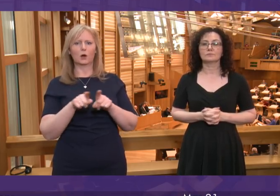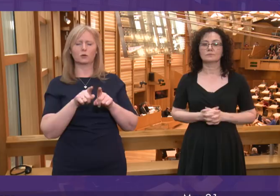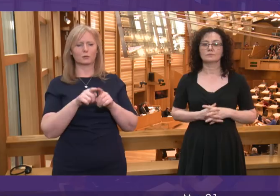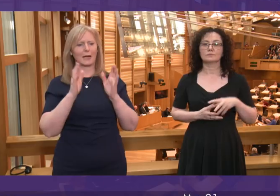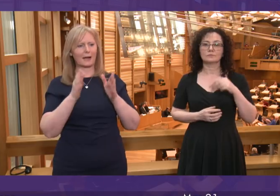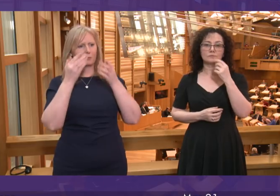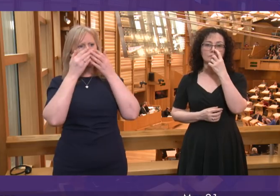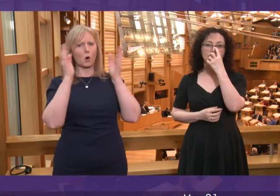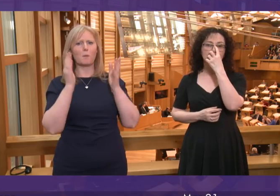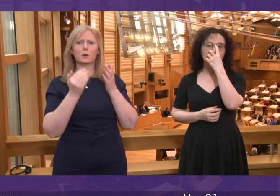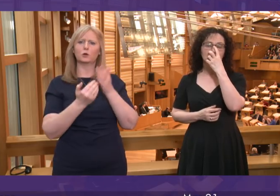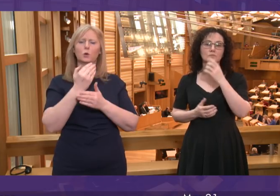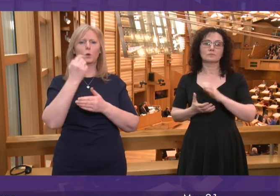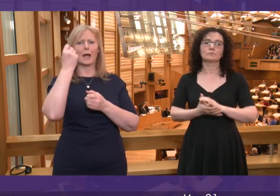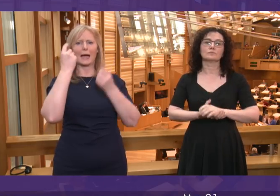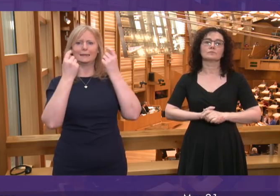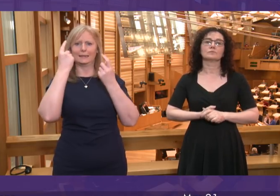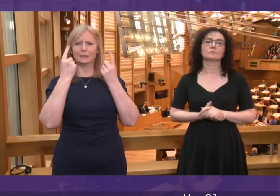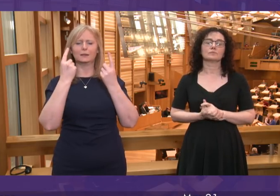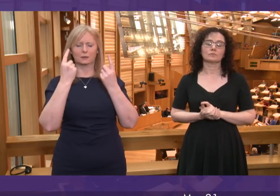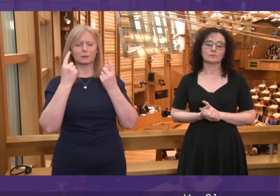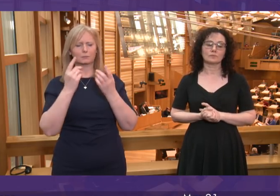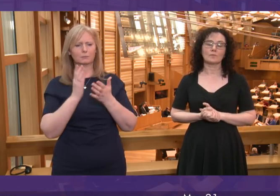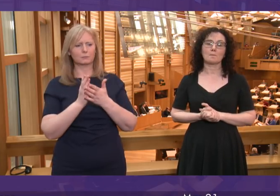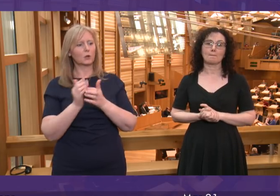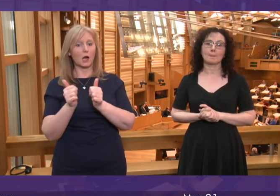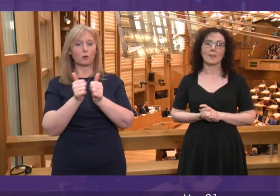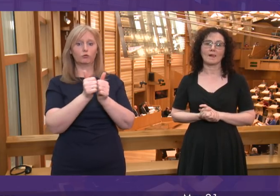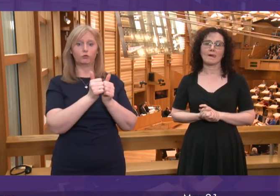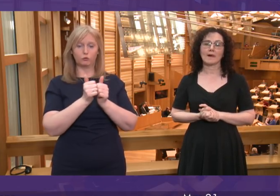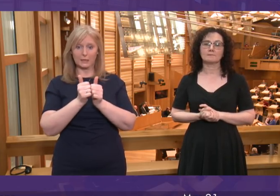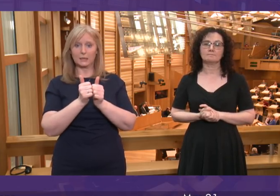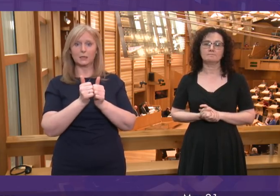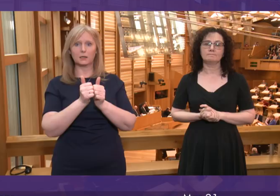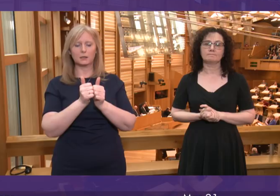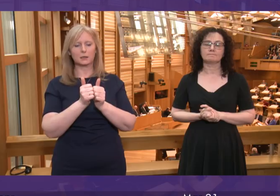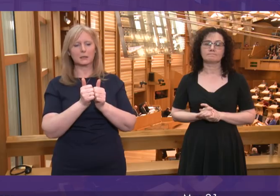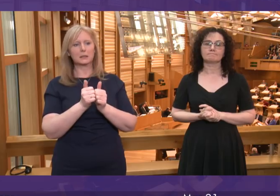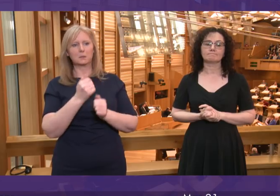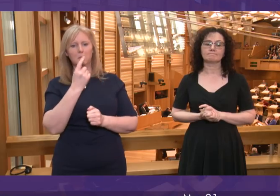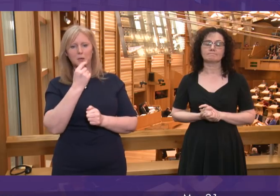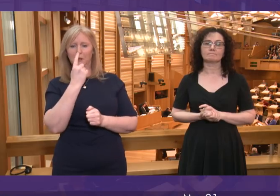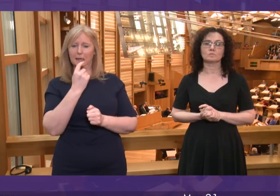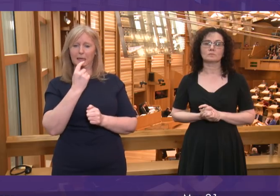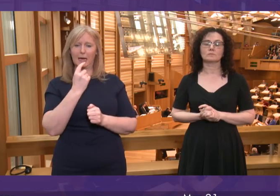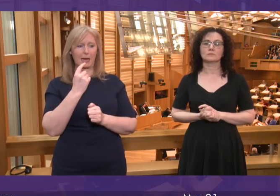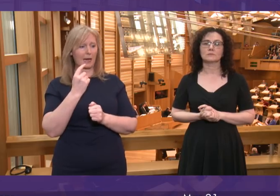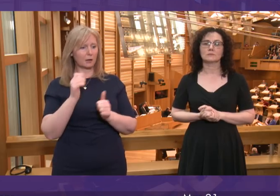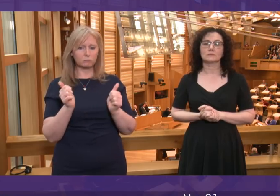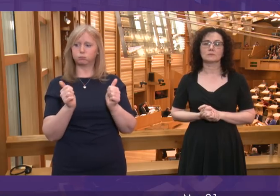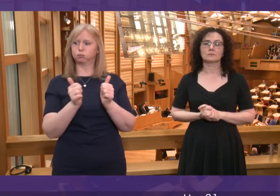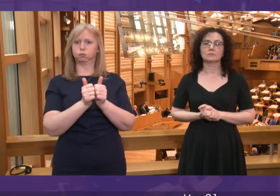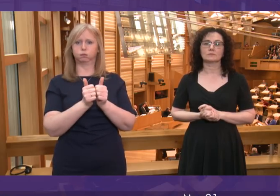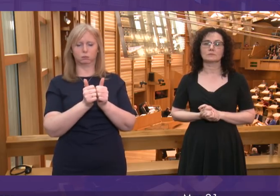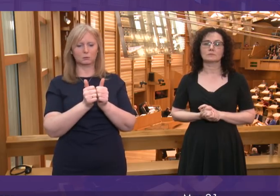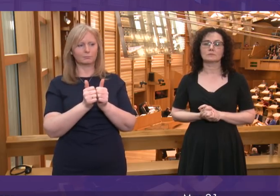open to new ideas and new thinking. And I think if we can all agree broadly around that, then perhaps we can build a consensus that